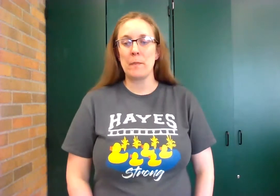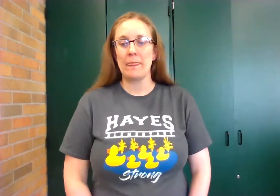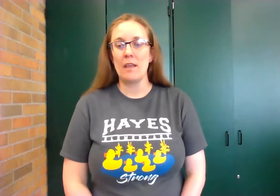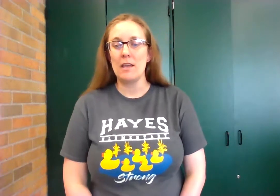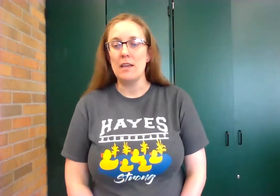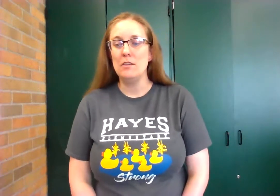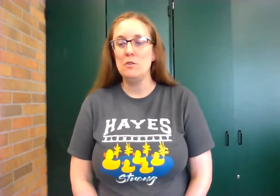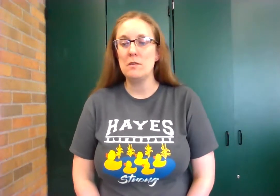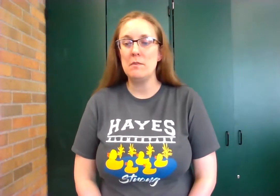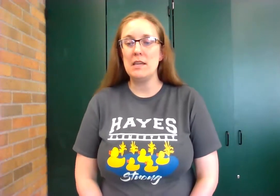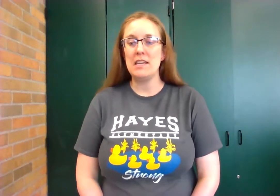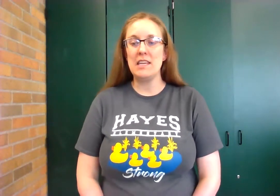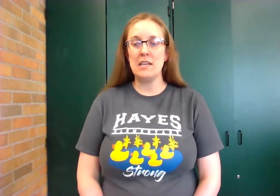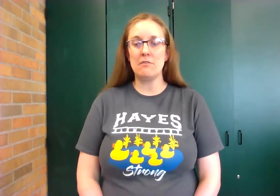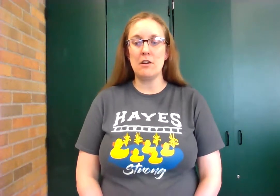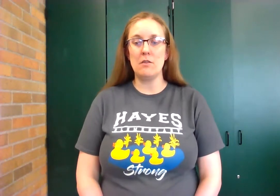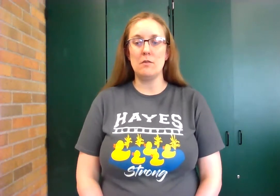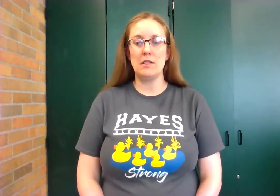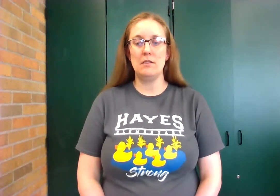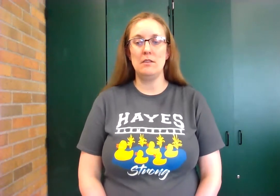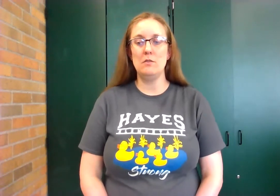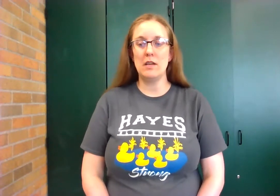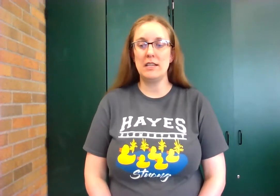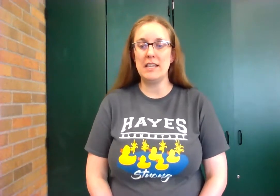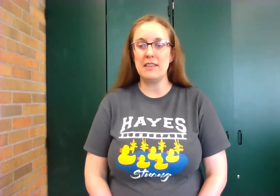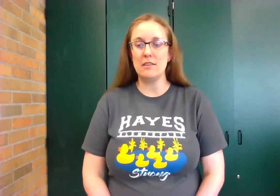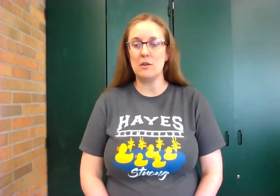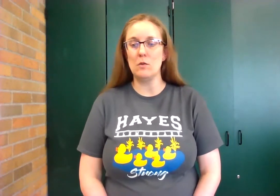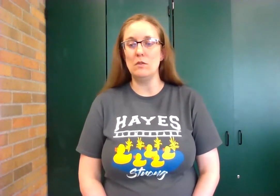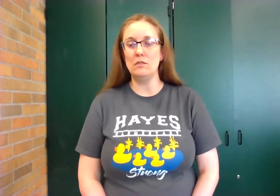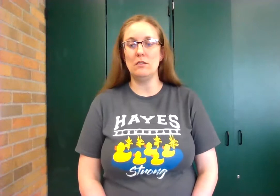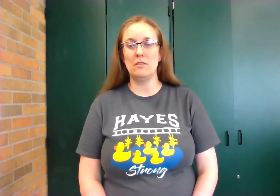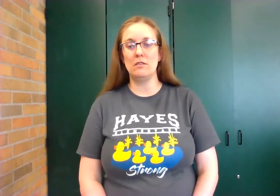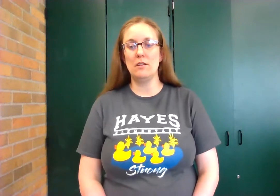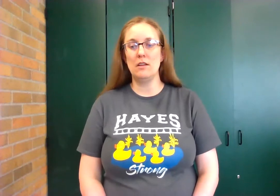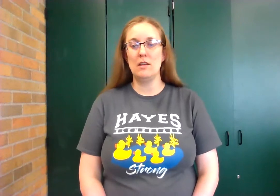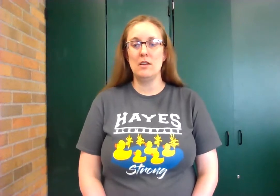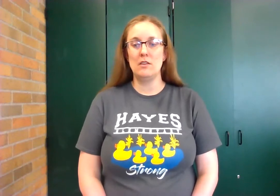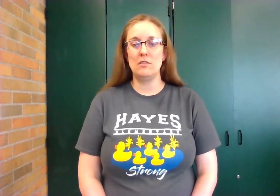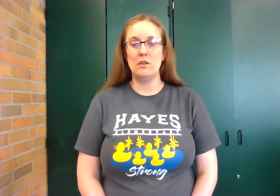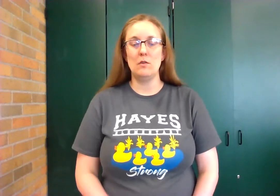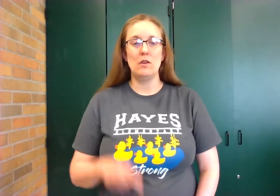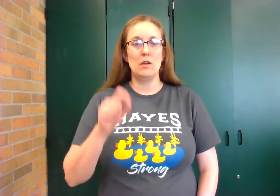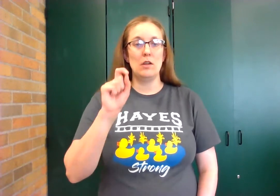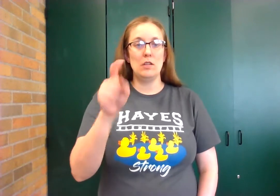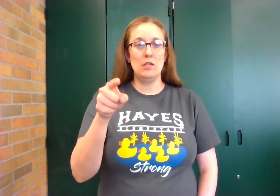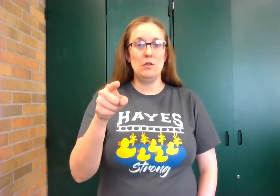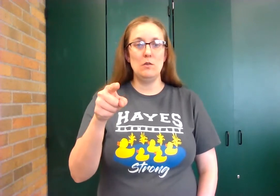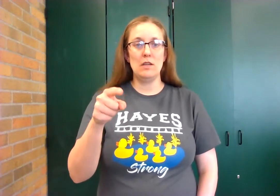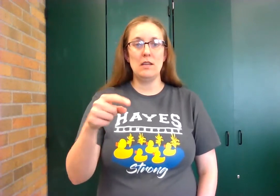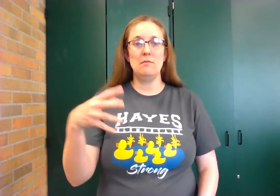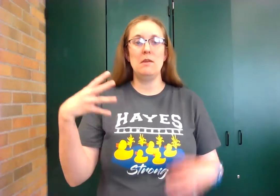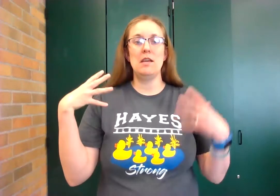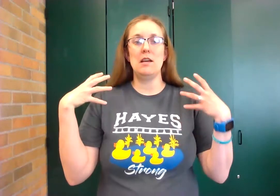okay you can be a hero you can get the gold so you can be a